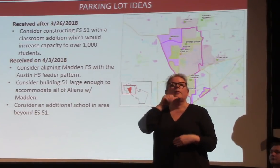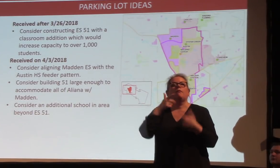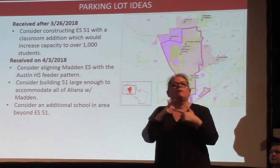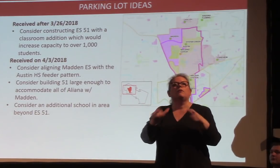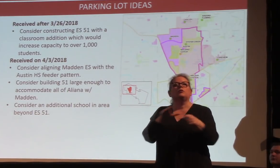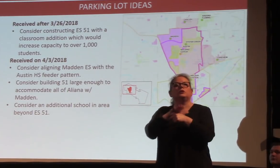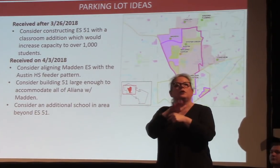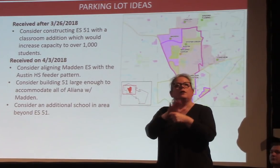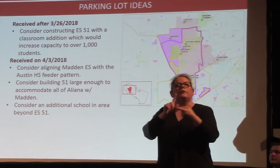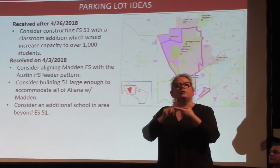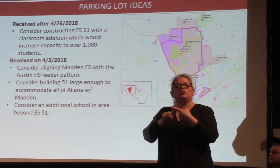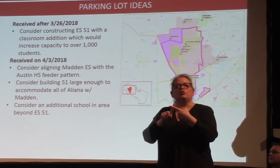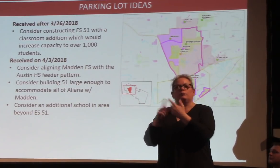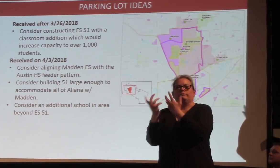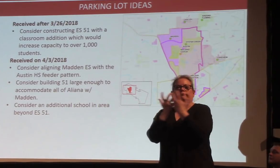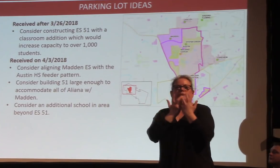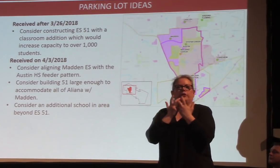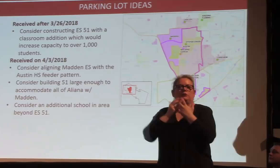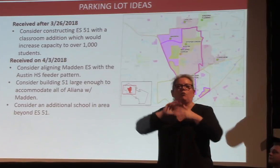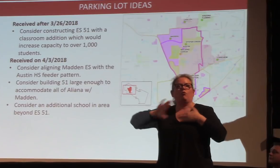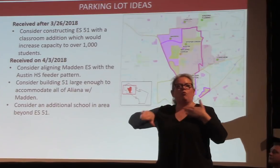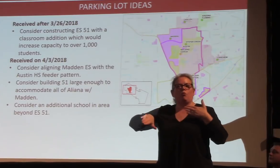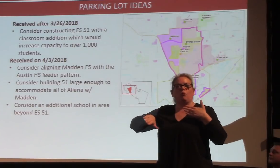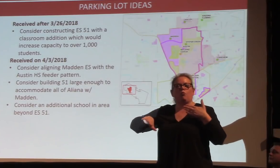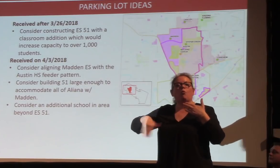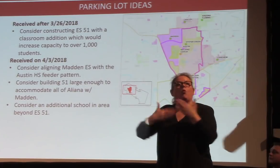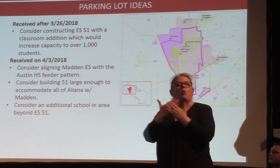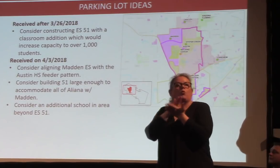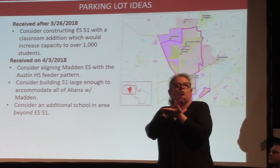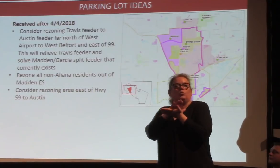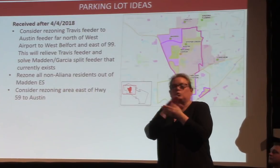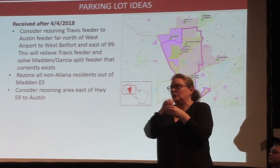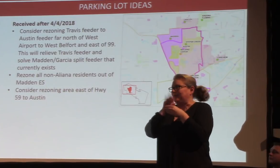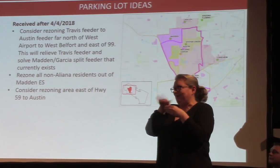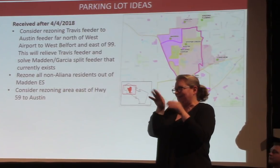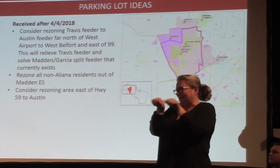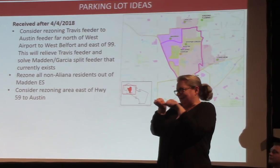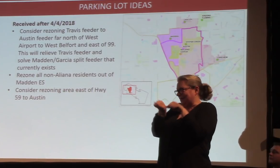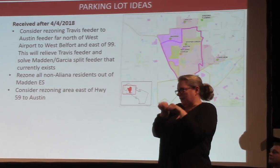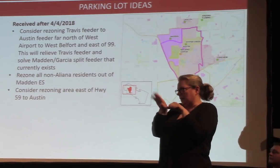School. And then also maybe consider some additional schools in the area beyond Elementary 51.